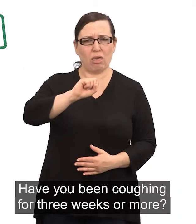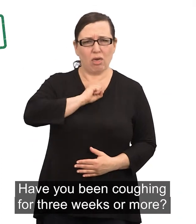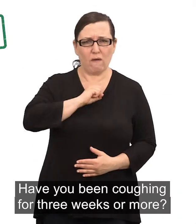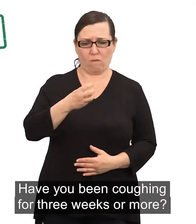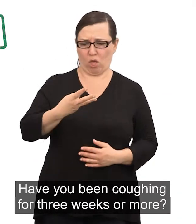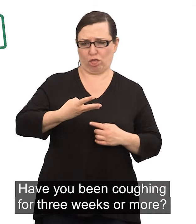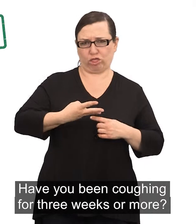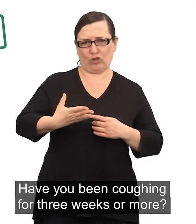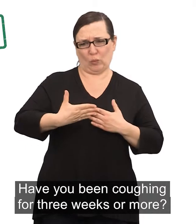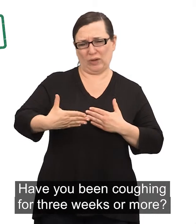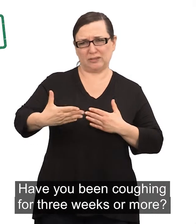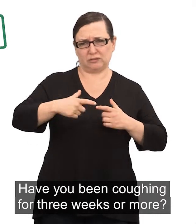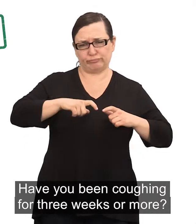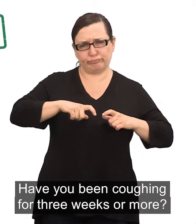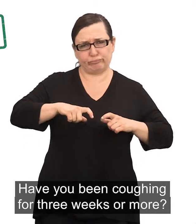Have you been coughing for three weeks or more?